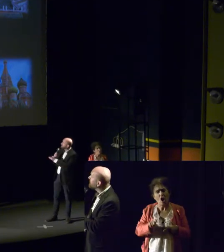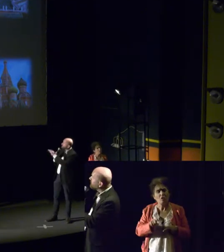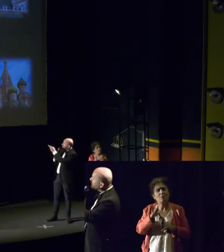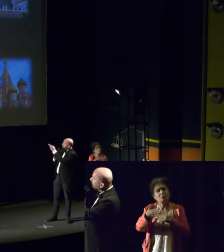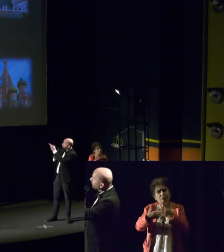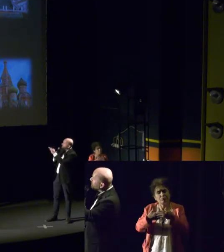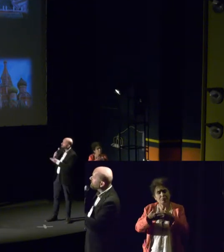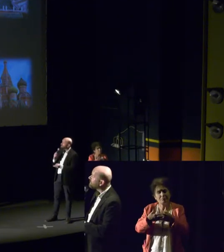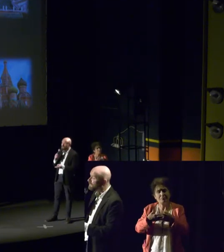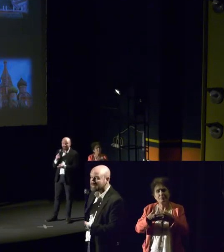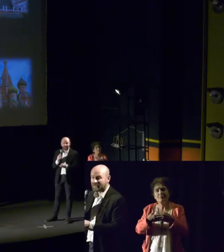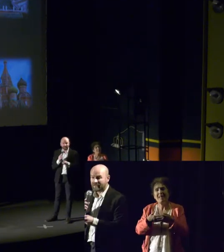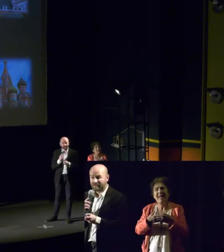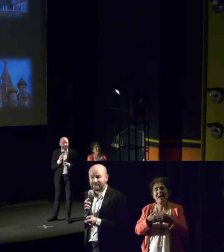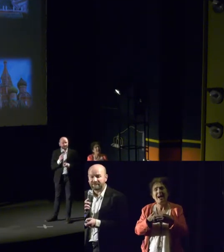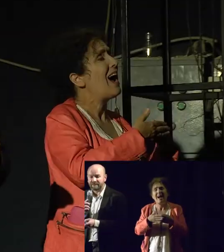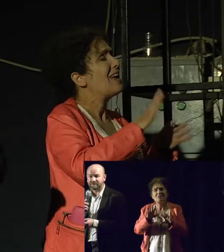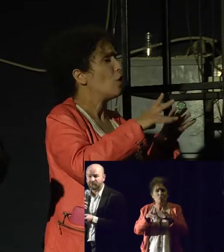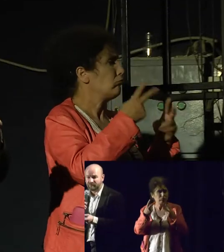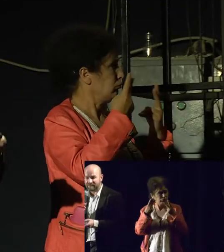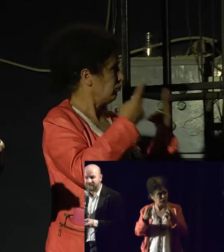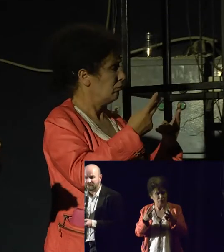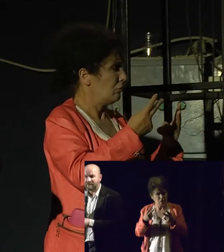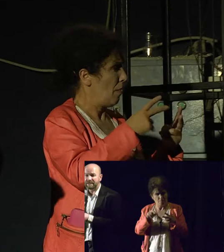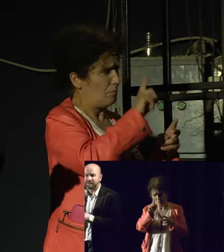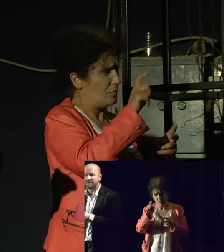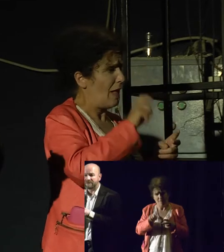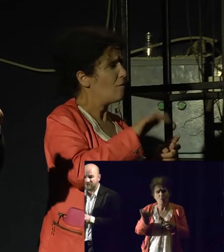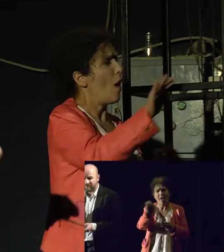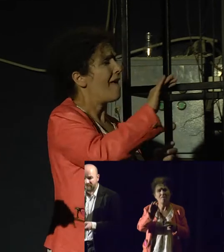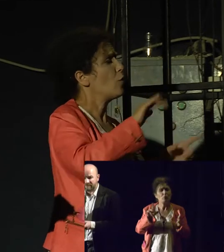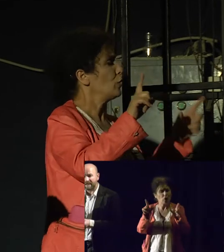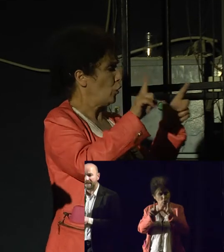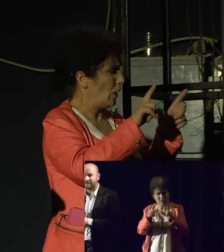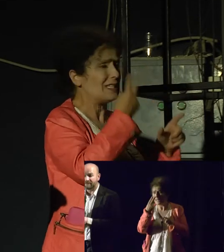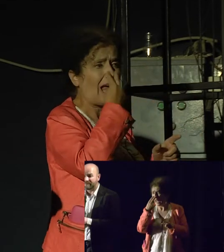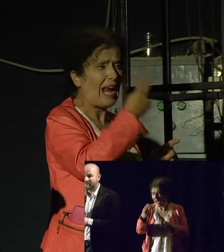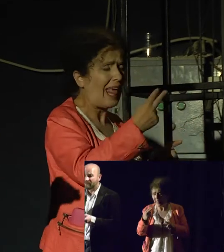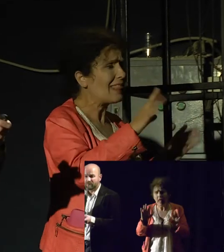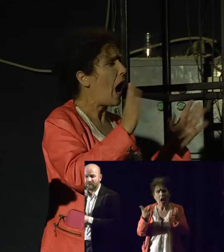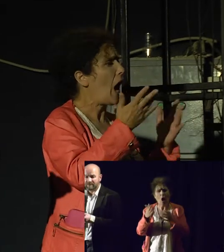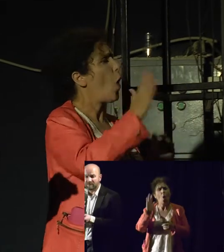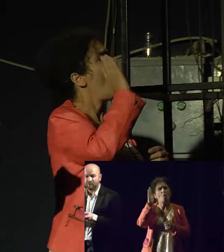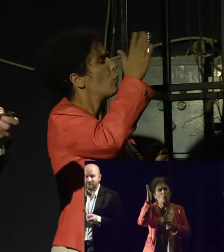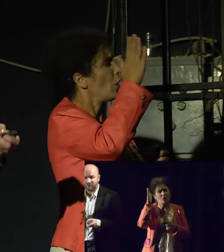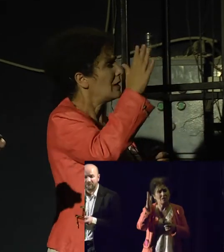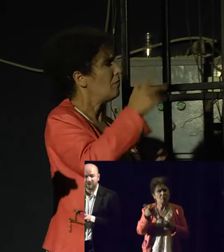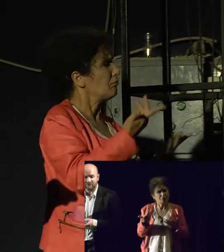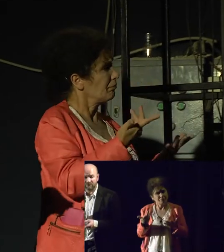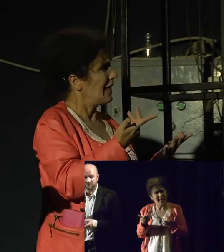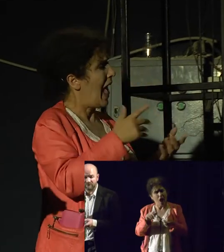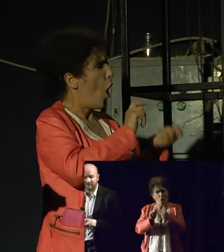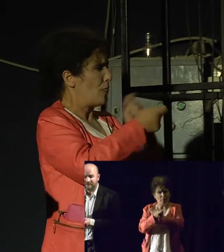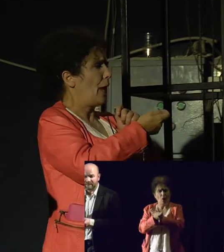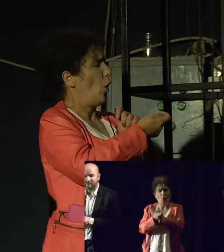the European Union is seen as progressive, even degenerate, and promoting what, according